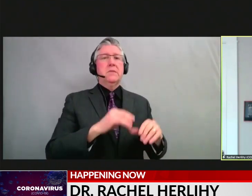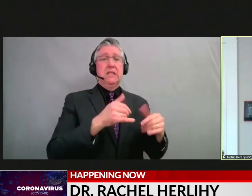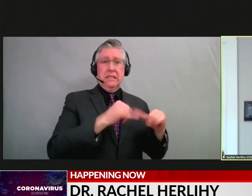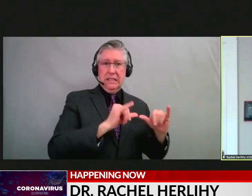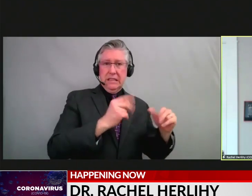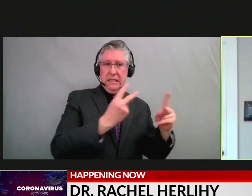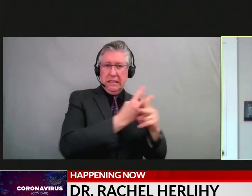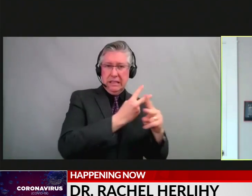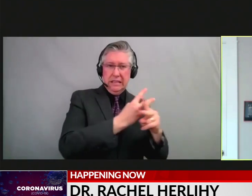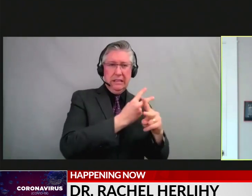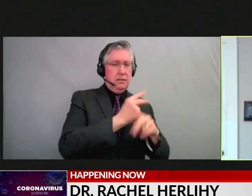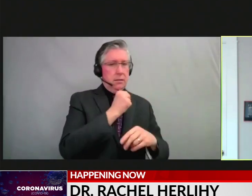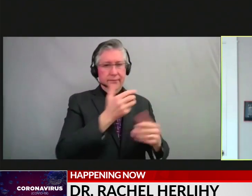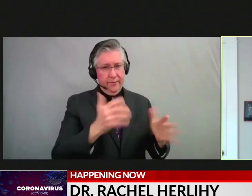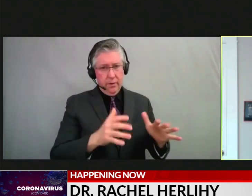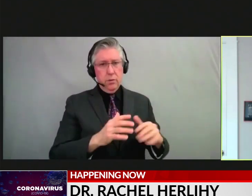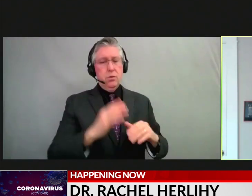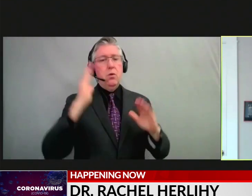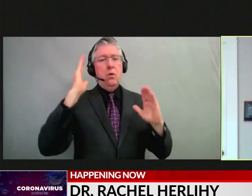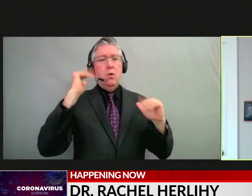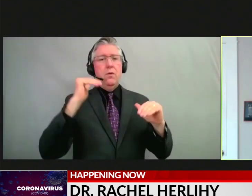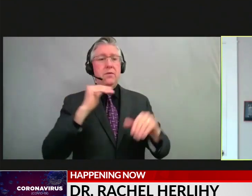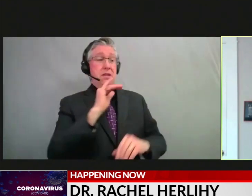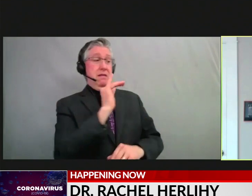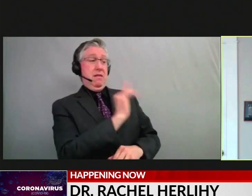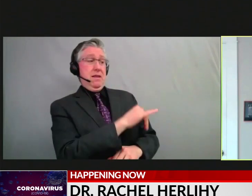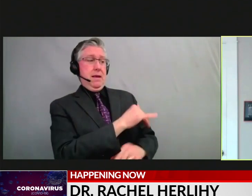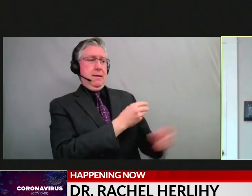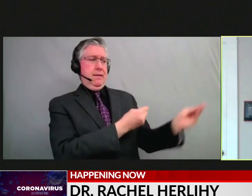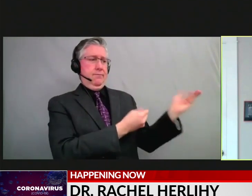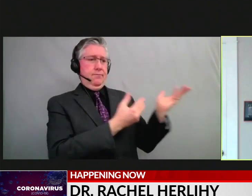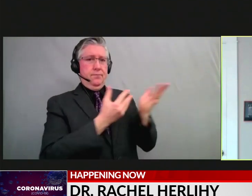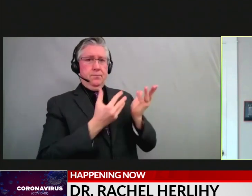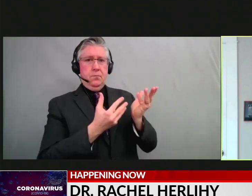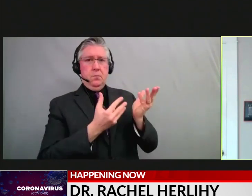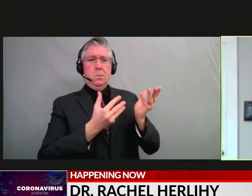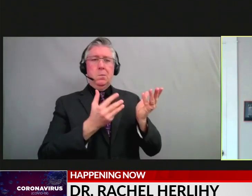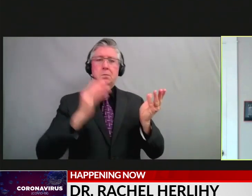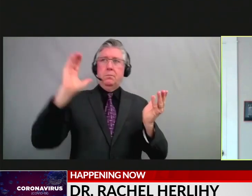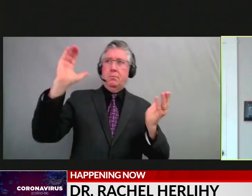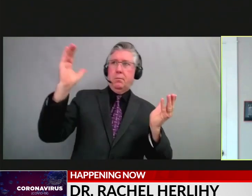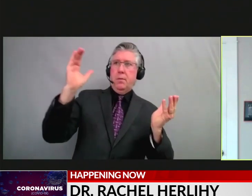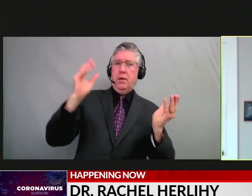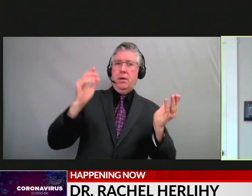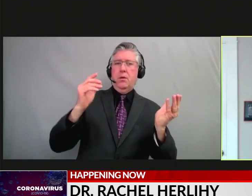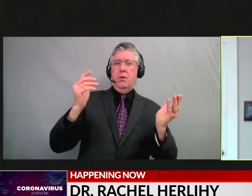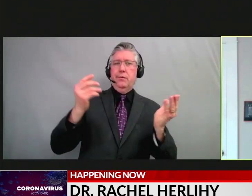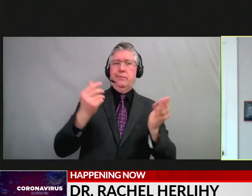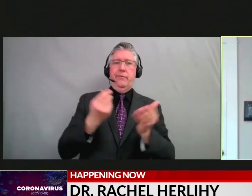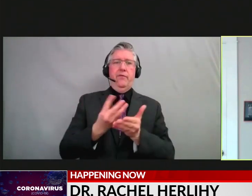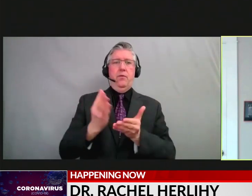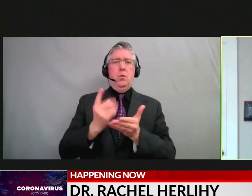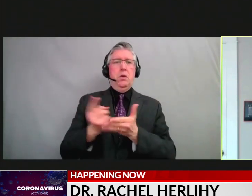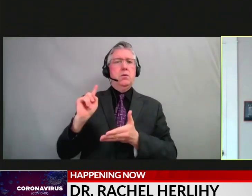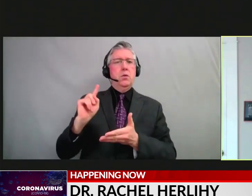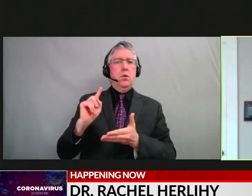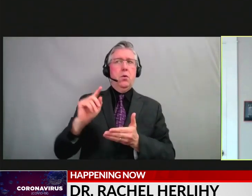hope to have more information about where we are compared to those projections from several weeks ago very soon.